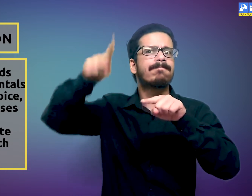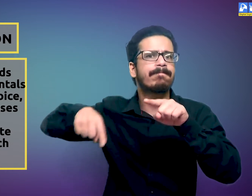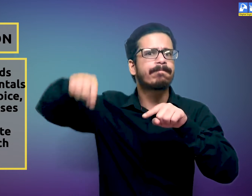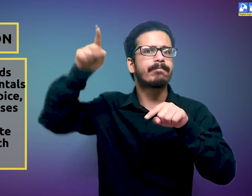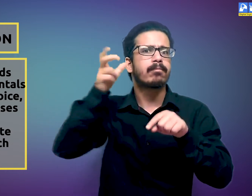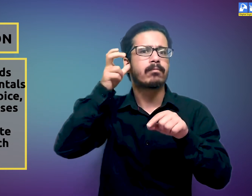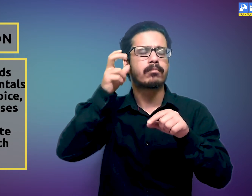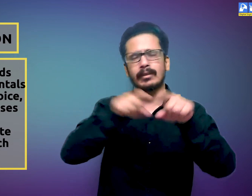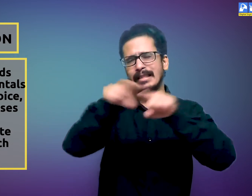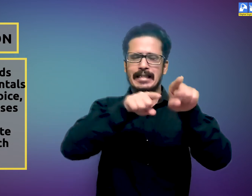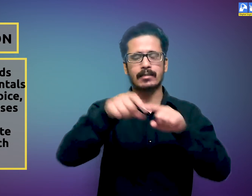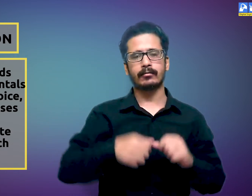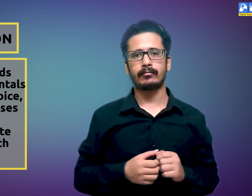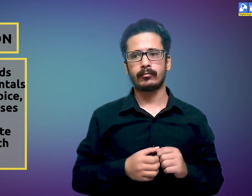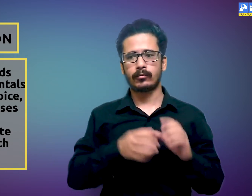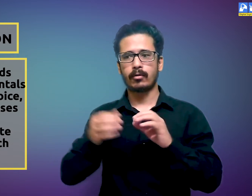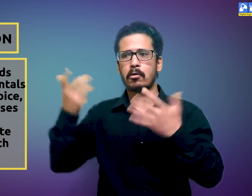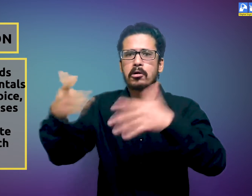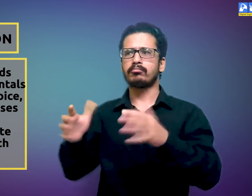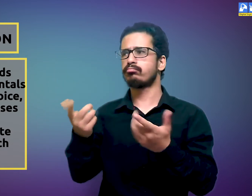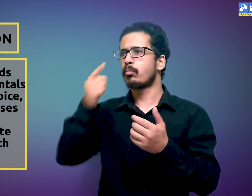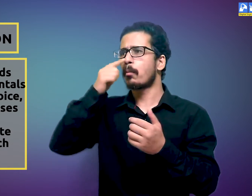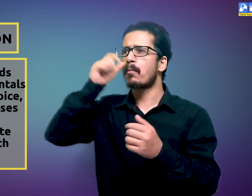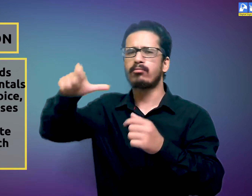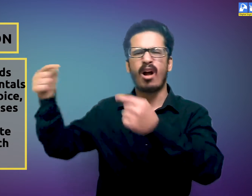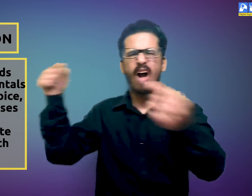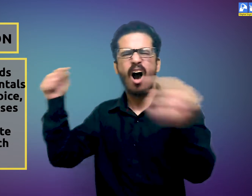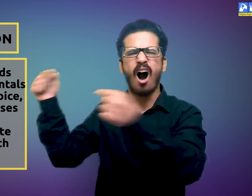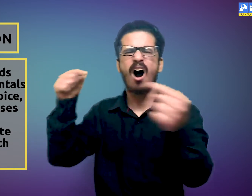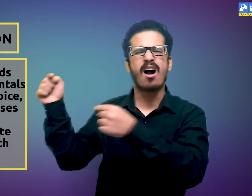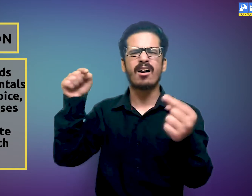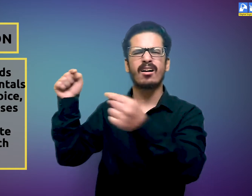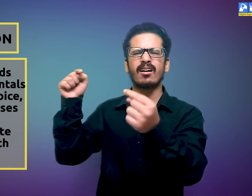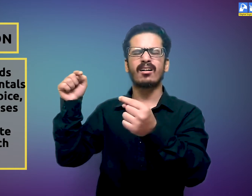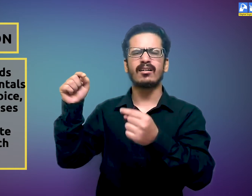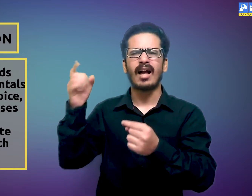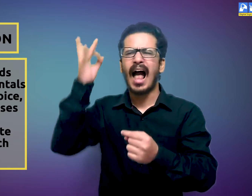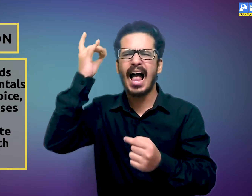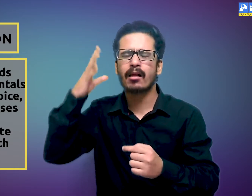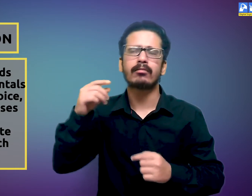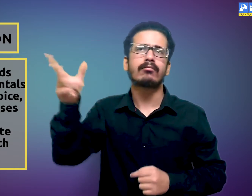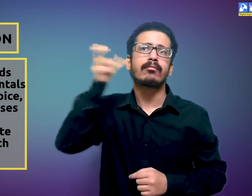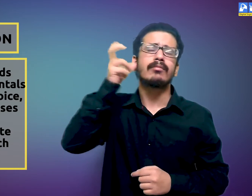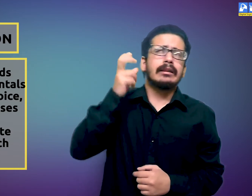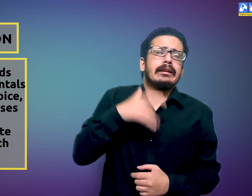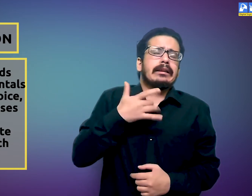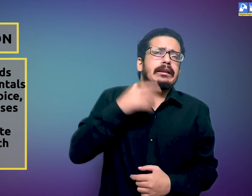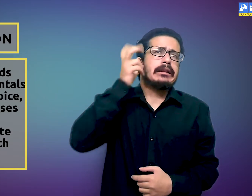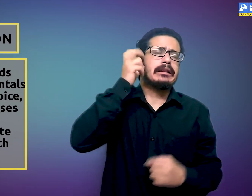voices, then the child may be able to identify that loud sound from his or her sense of hearing. Another example related to it, when parents are